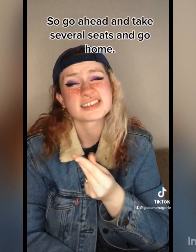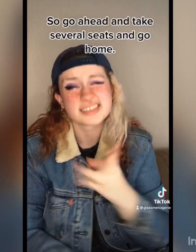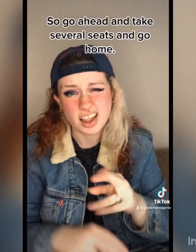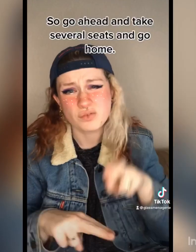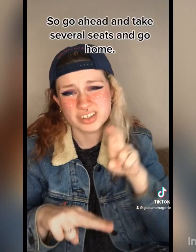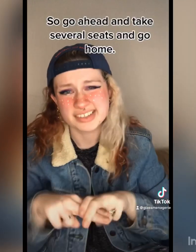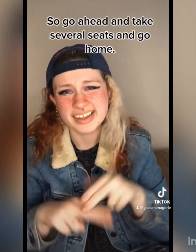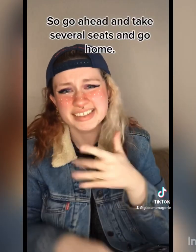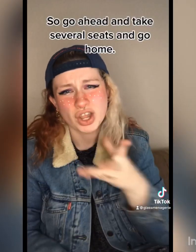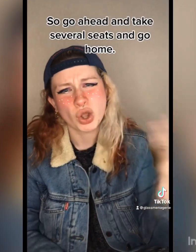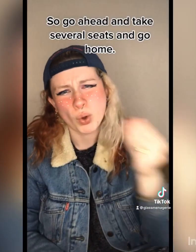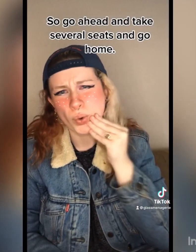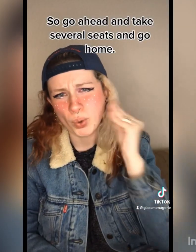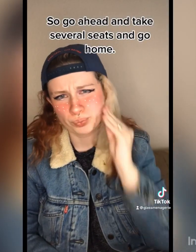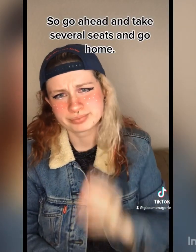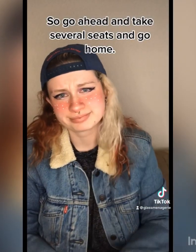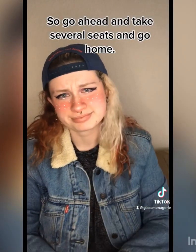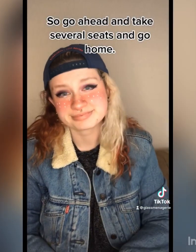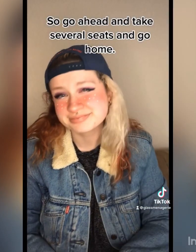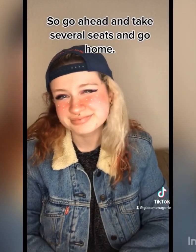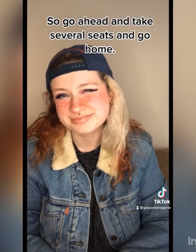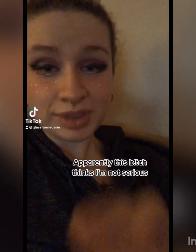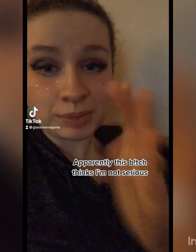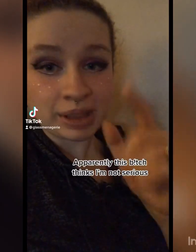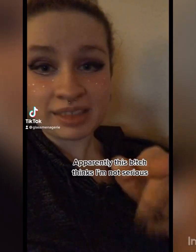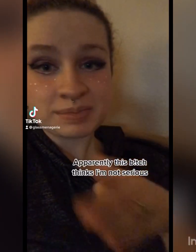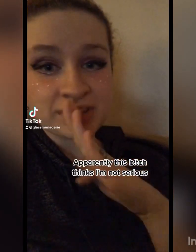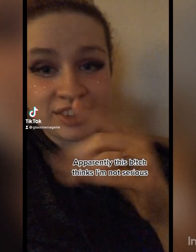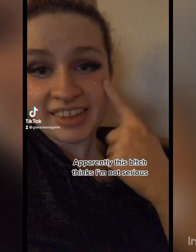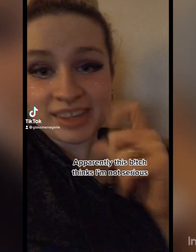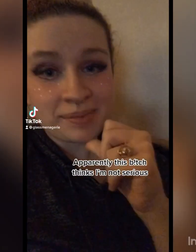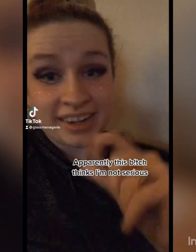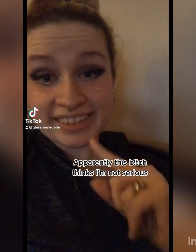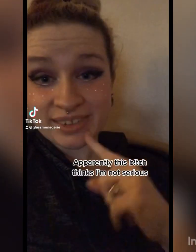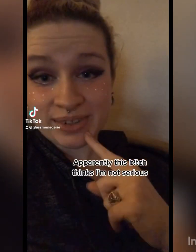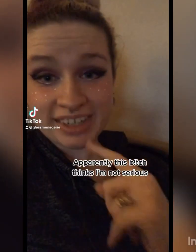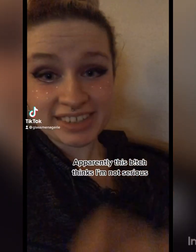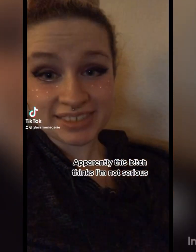So go ahead and take several seats and go home. Apparently this bitch thinks I'm not serious.